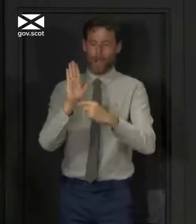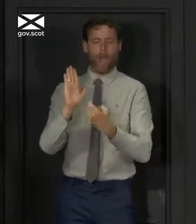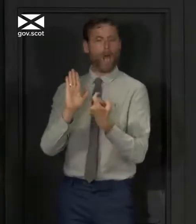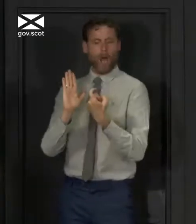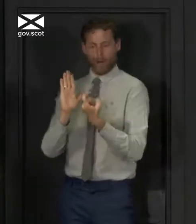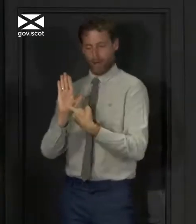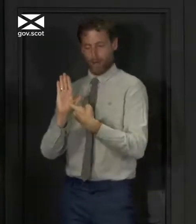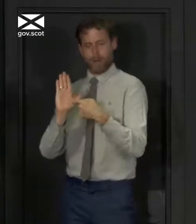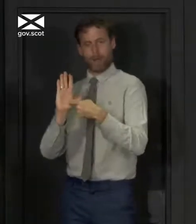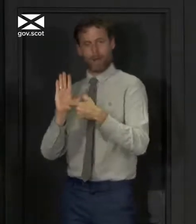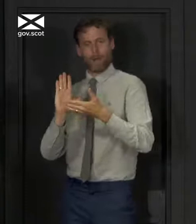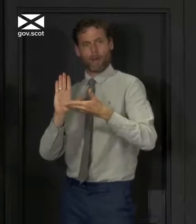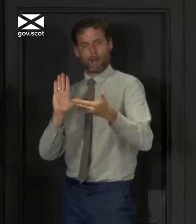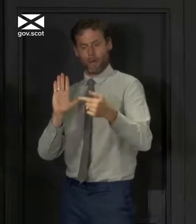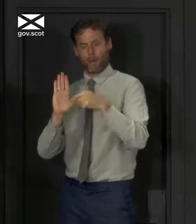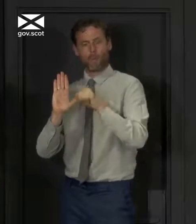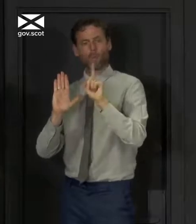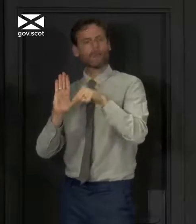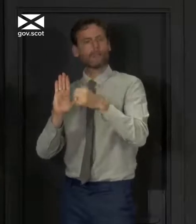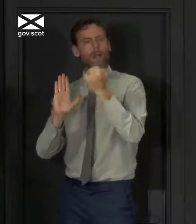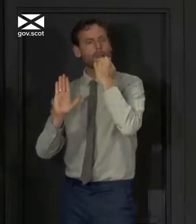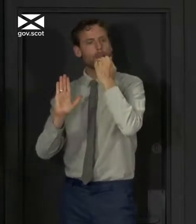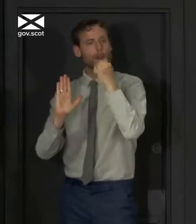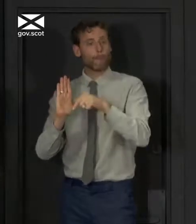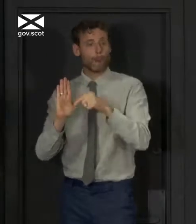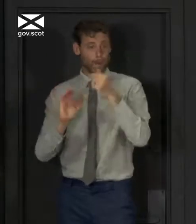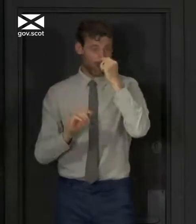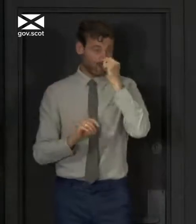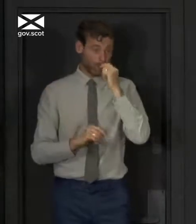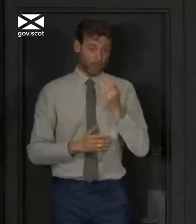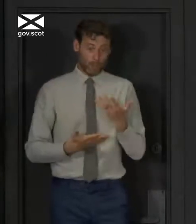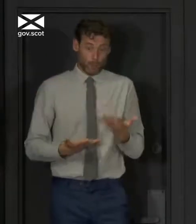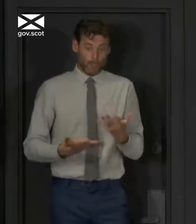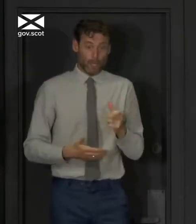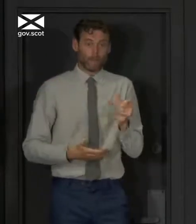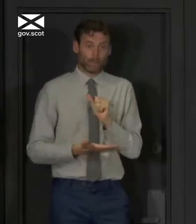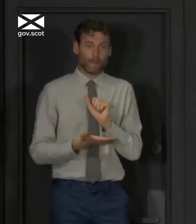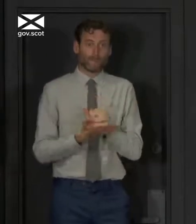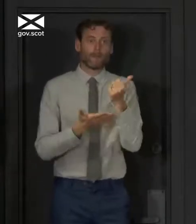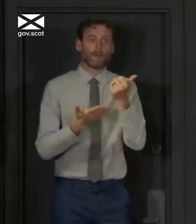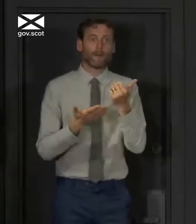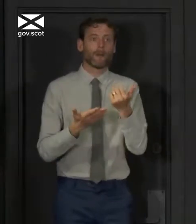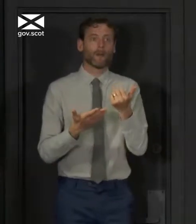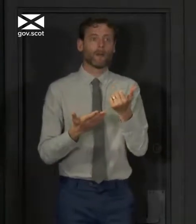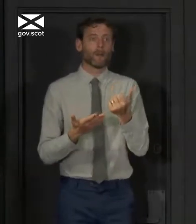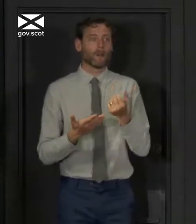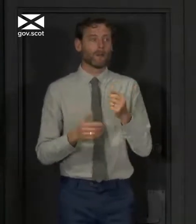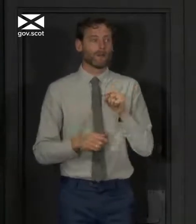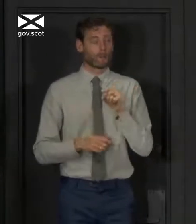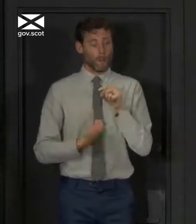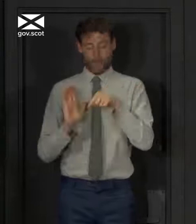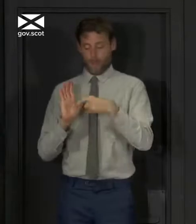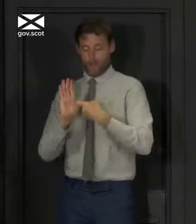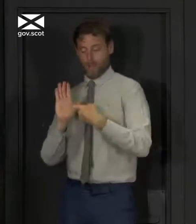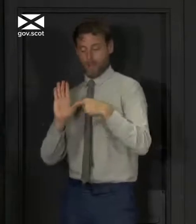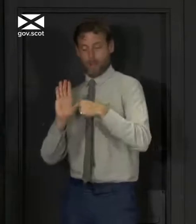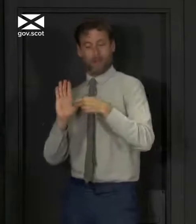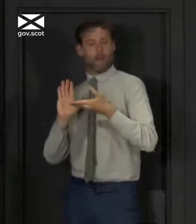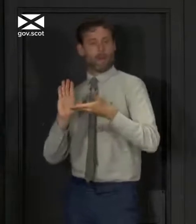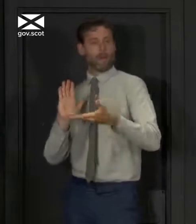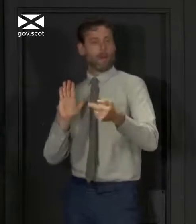estimates that we're making. I think today's should have been published just as we started this briefing. But if you're interested, that goes into a bit more detail about